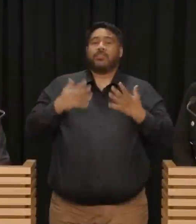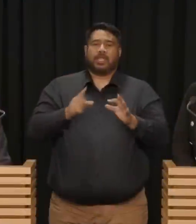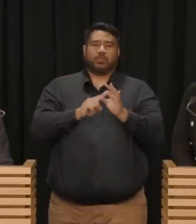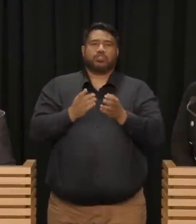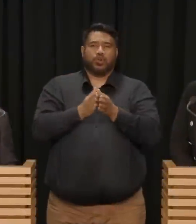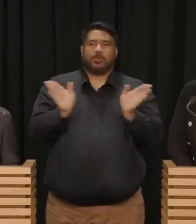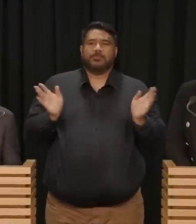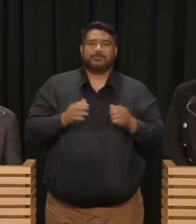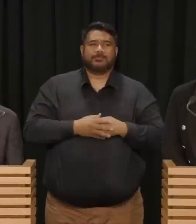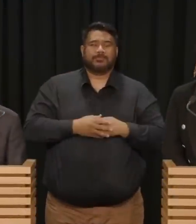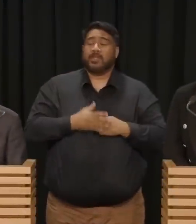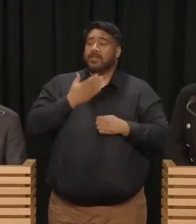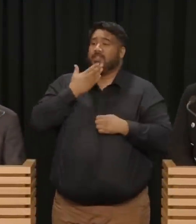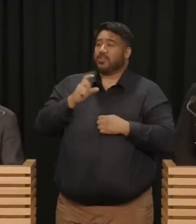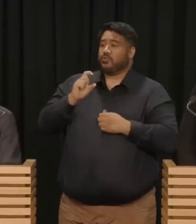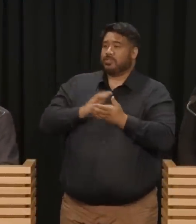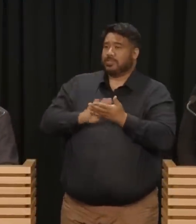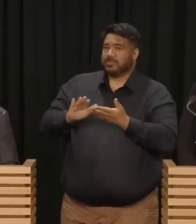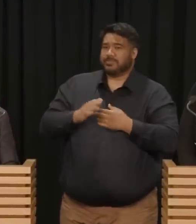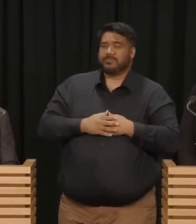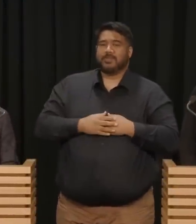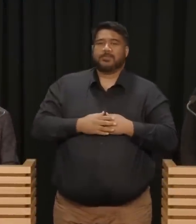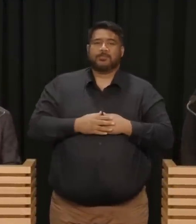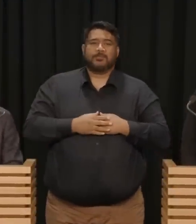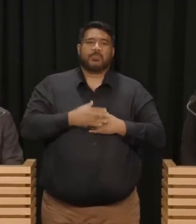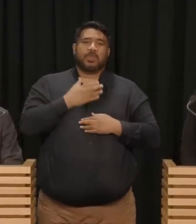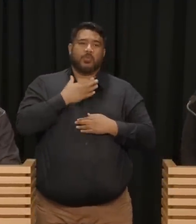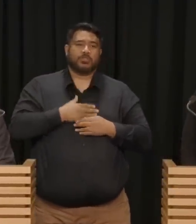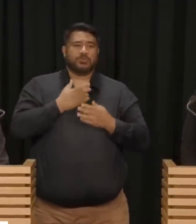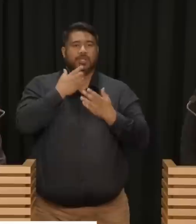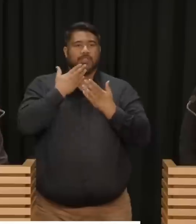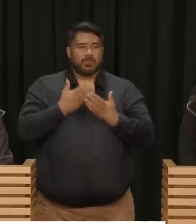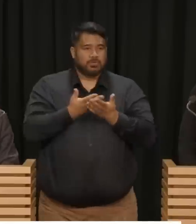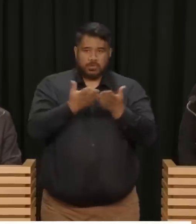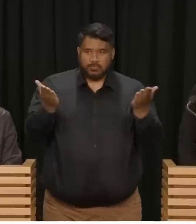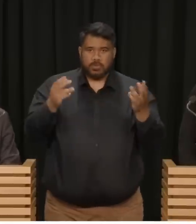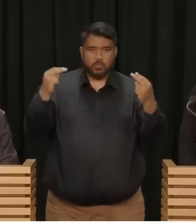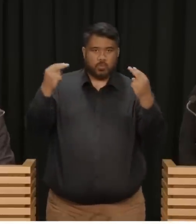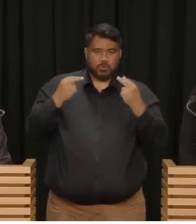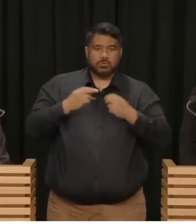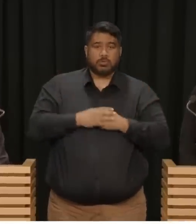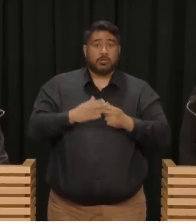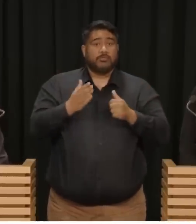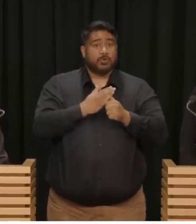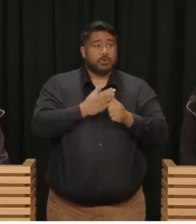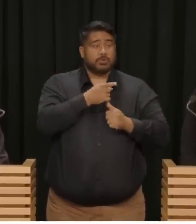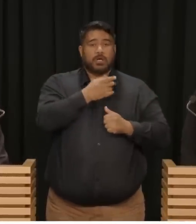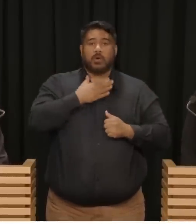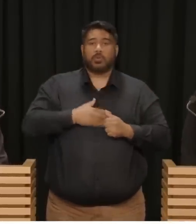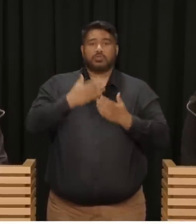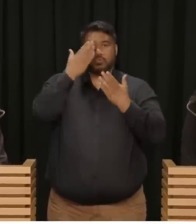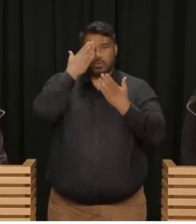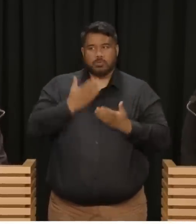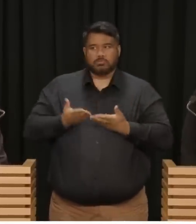Thanks, Chris, and acknowledging everyone that's here and watching. First, I just want to acknowledge you,